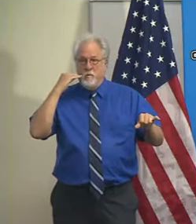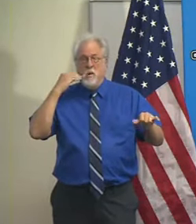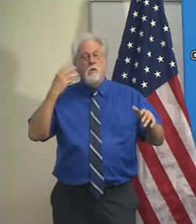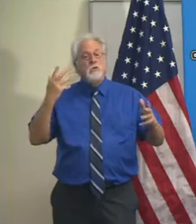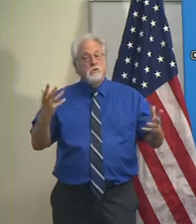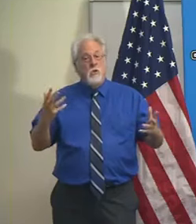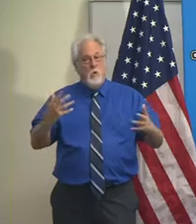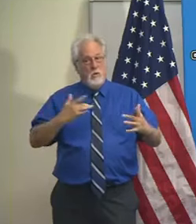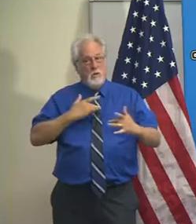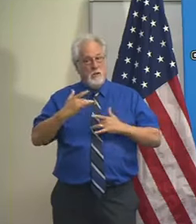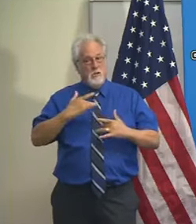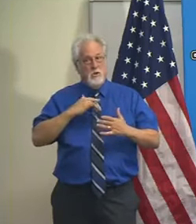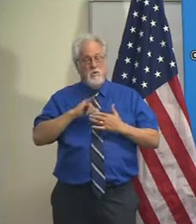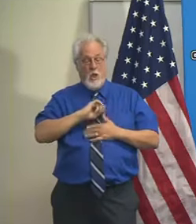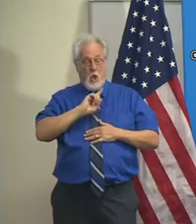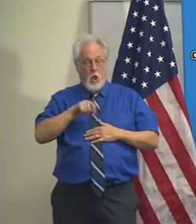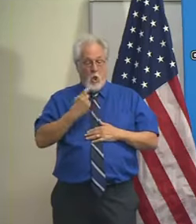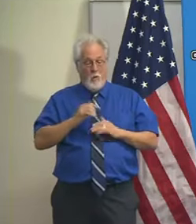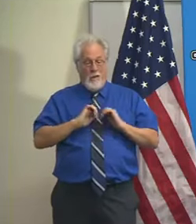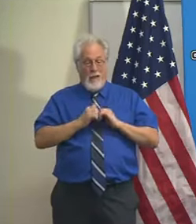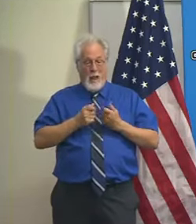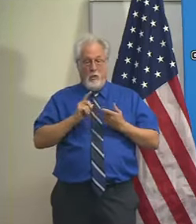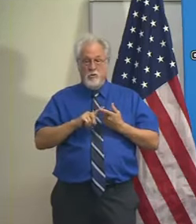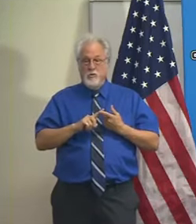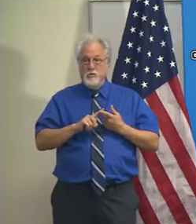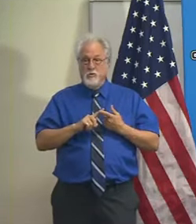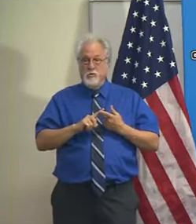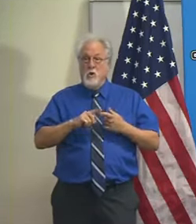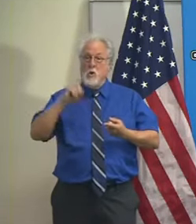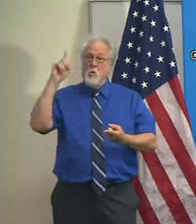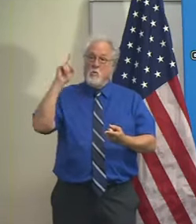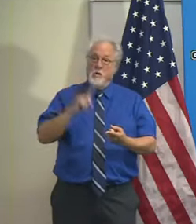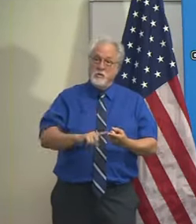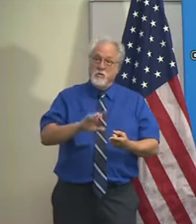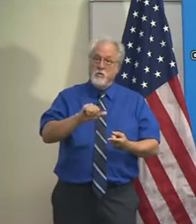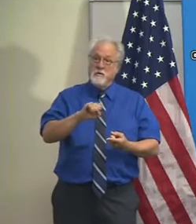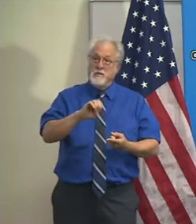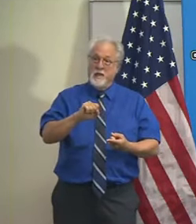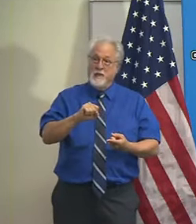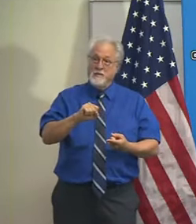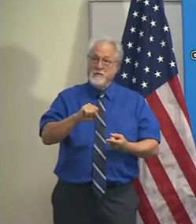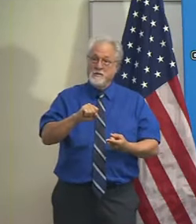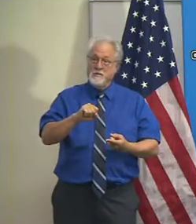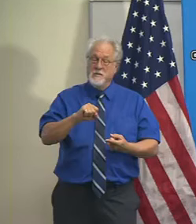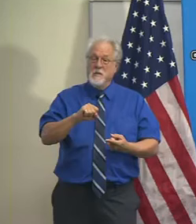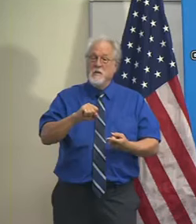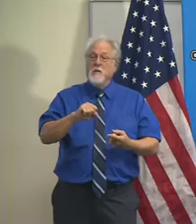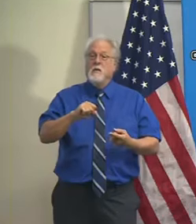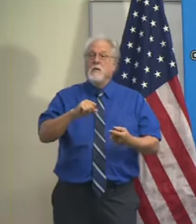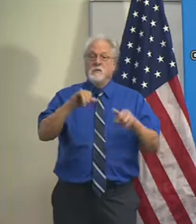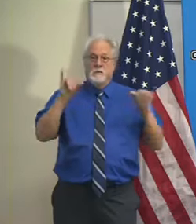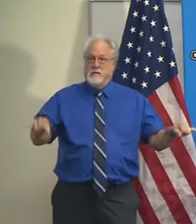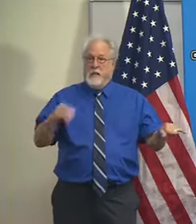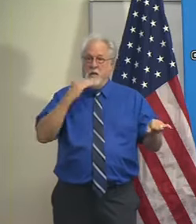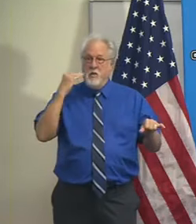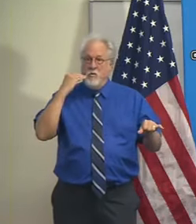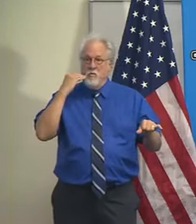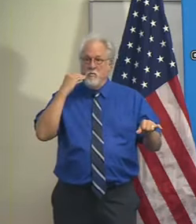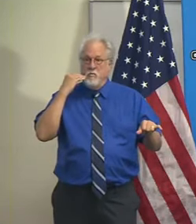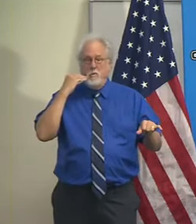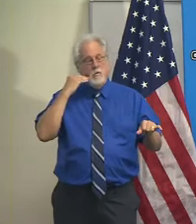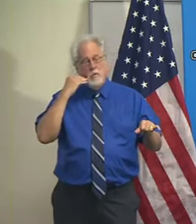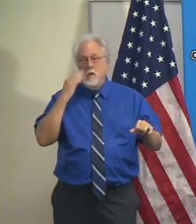so there was this concern that the only way you would be able to reduce your case growth, flatten the curve and so forth is a stay home order.